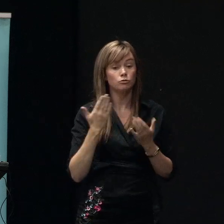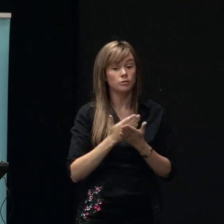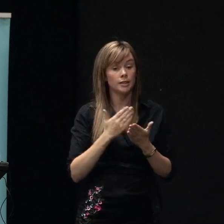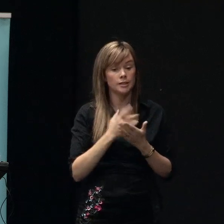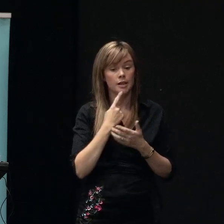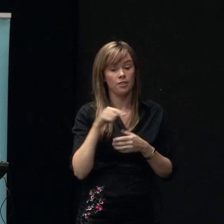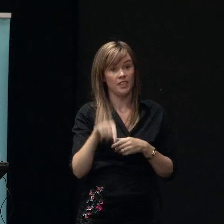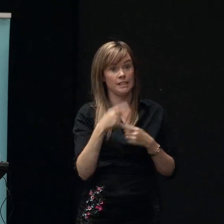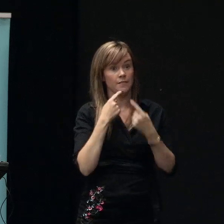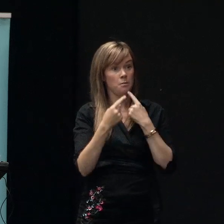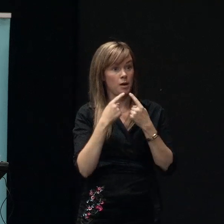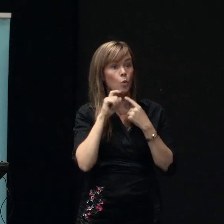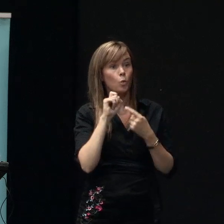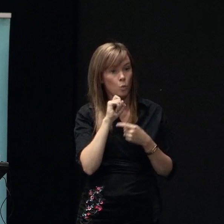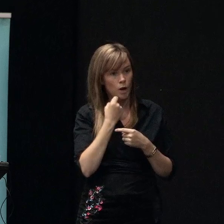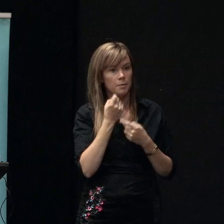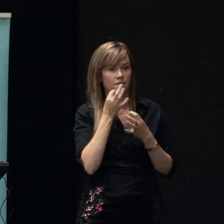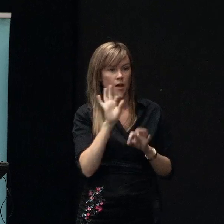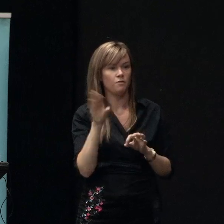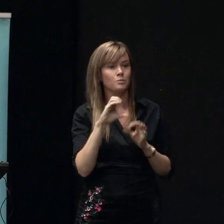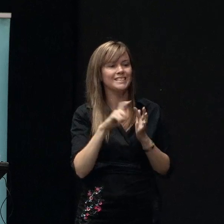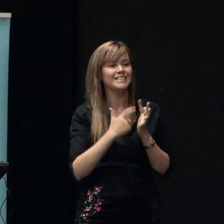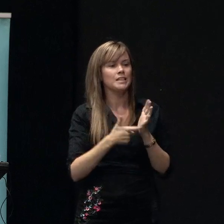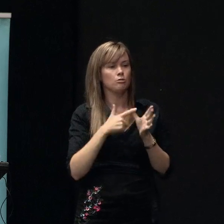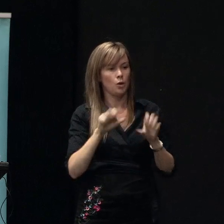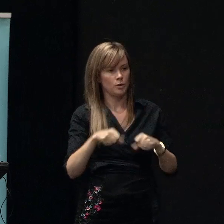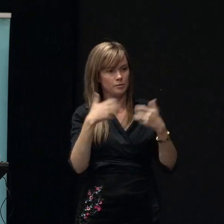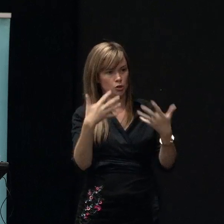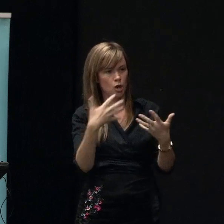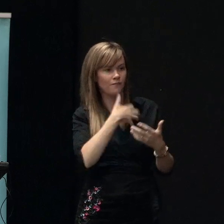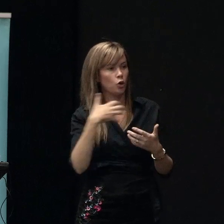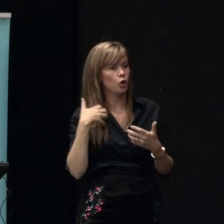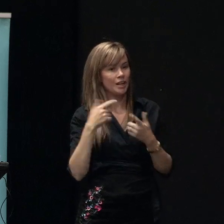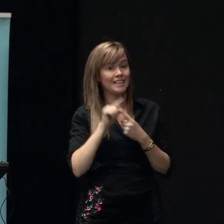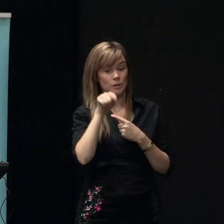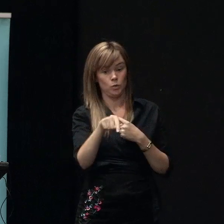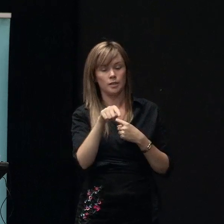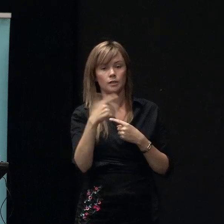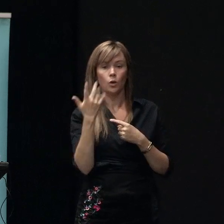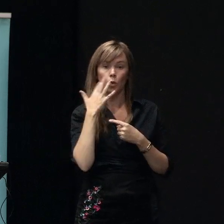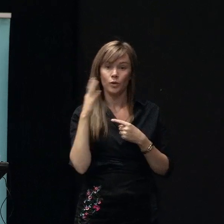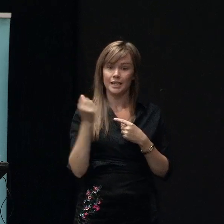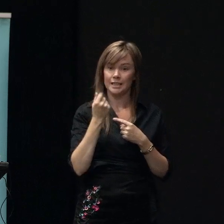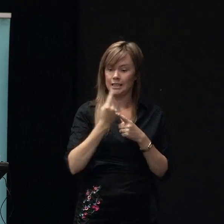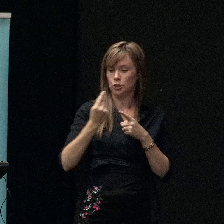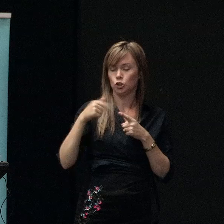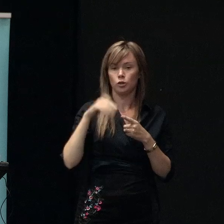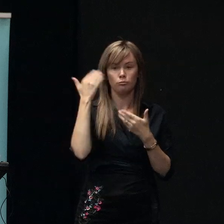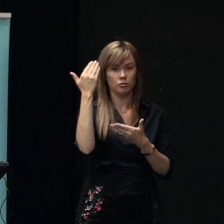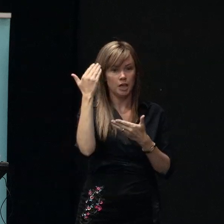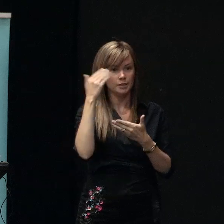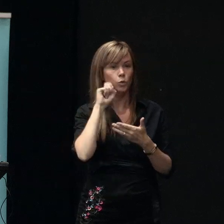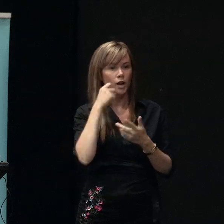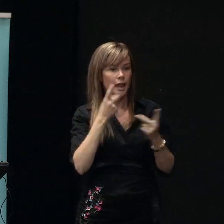will be available off the SERA website from early next week as soon as we can get each of these presentations edited